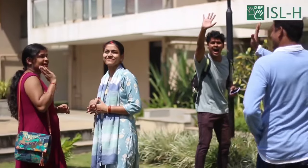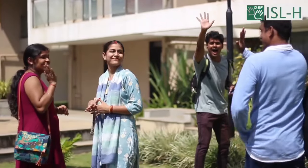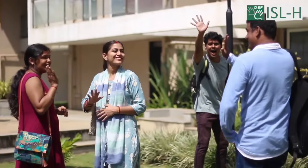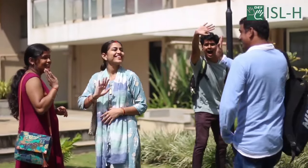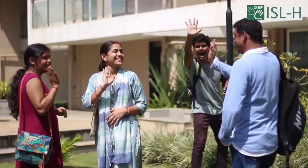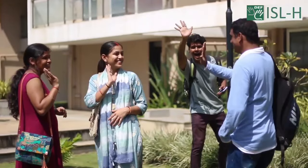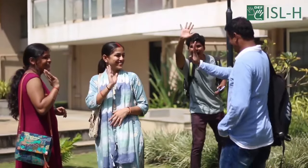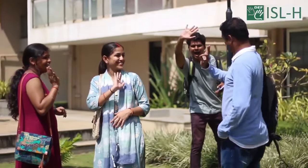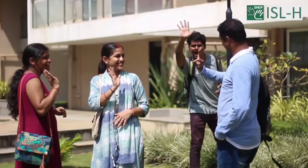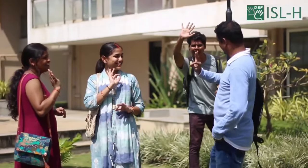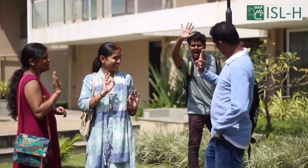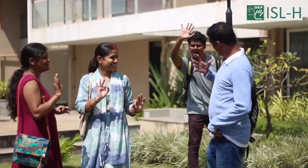Hello, how are you?